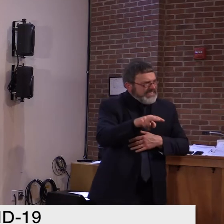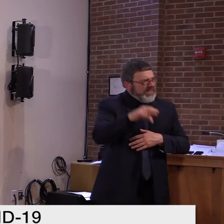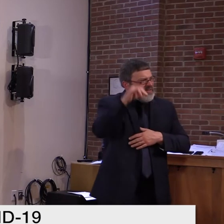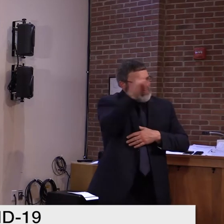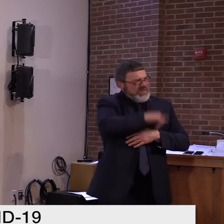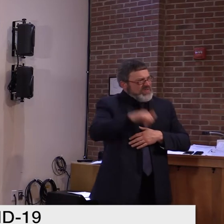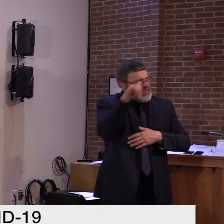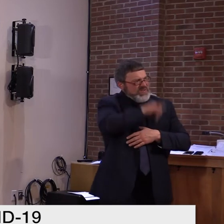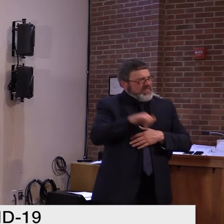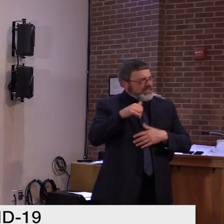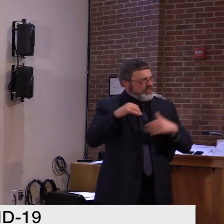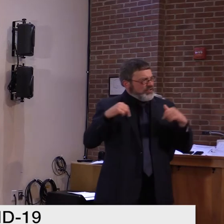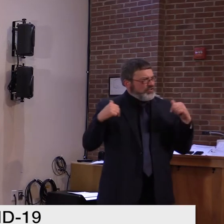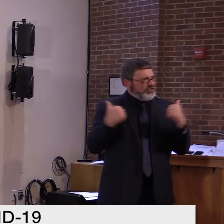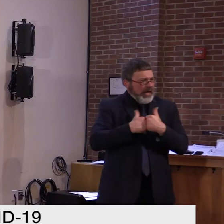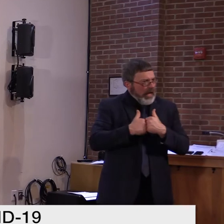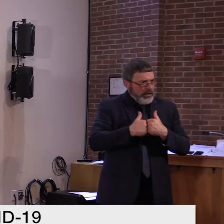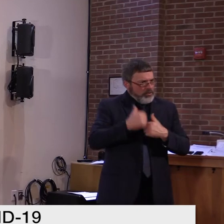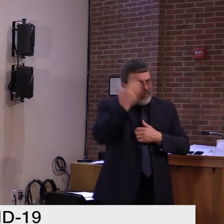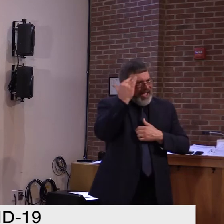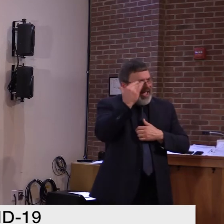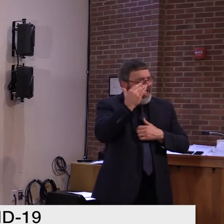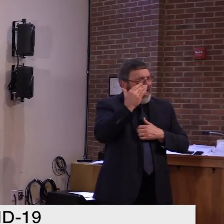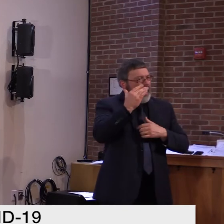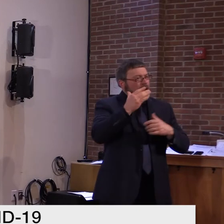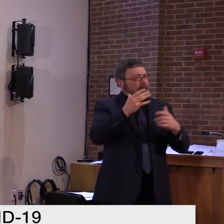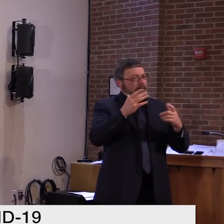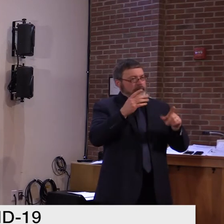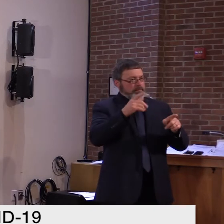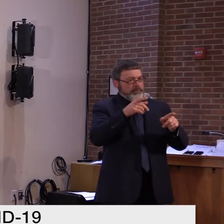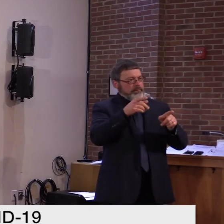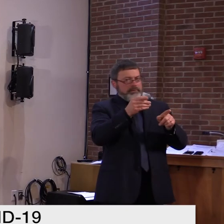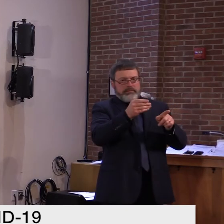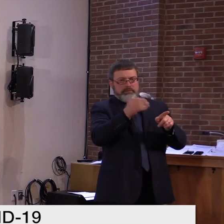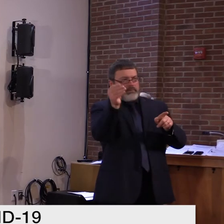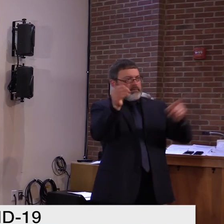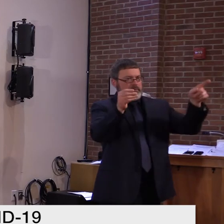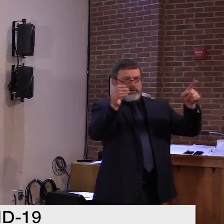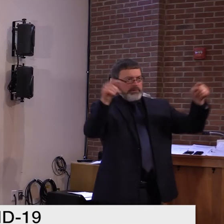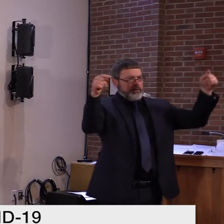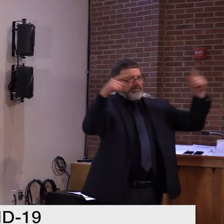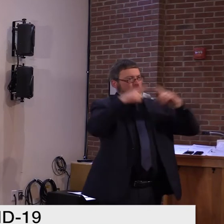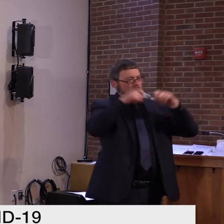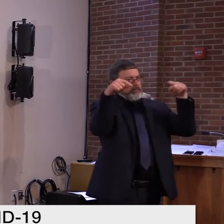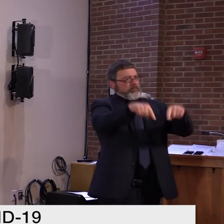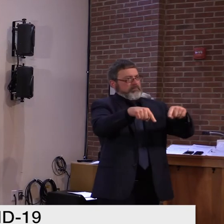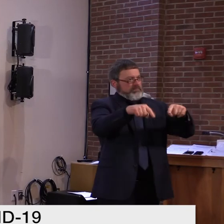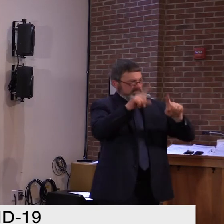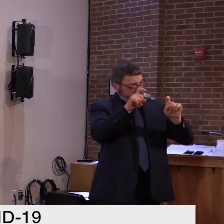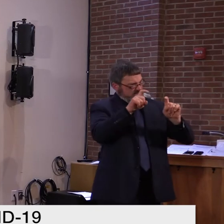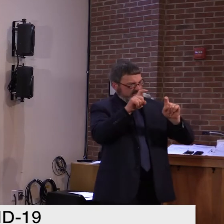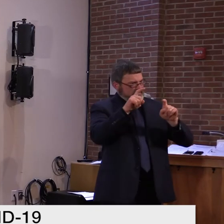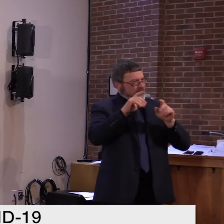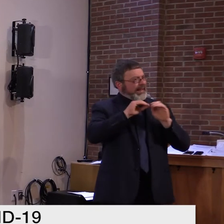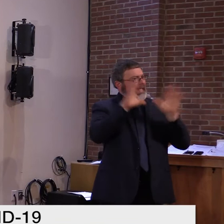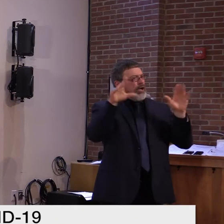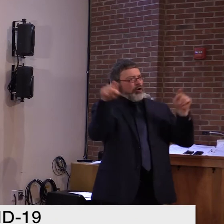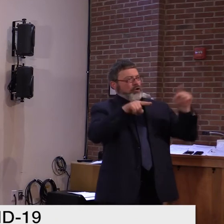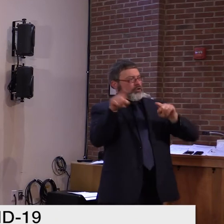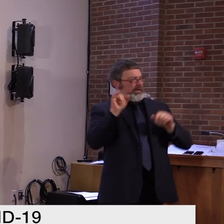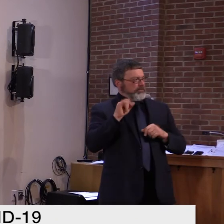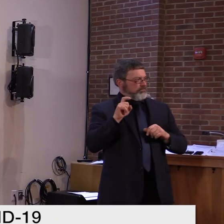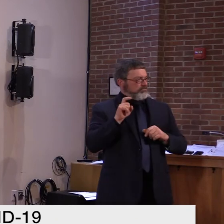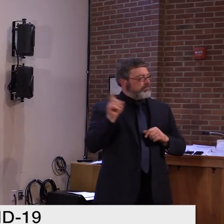not actually, no, it's not any, any more challenging because, um, there are actually more cases than